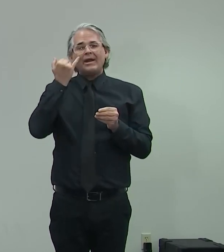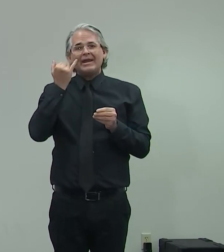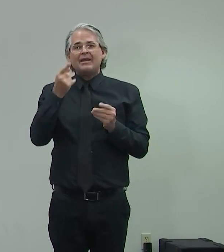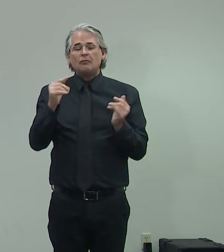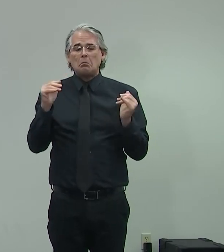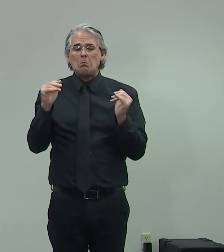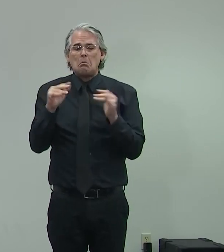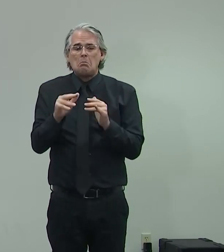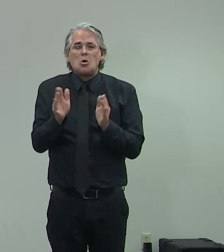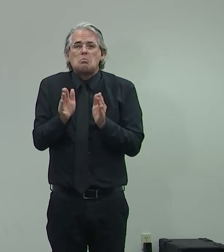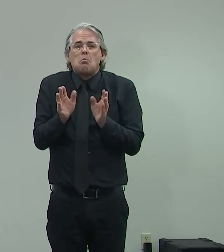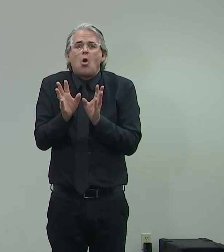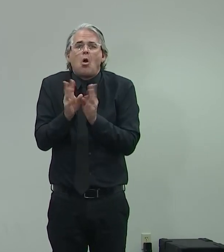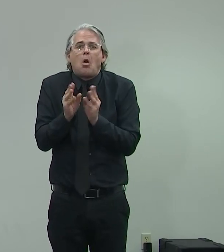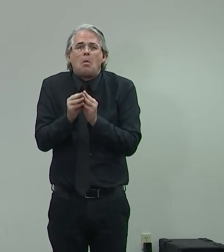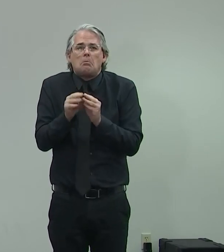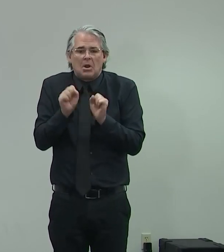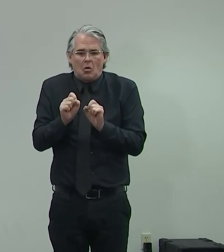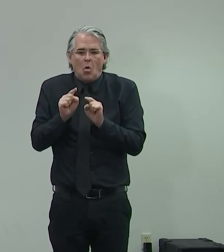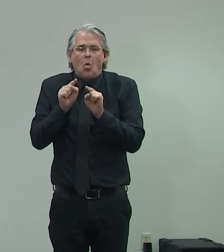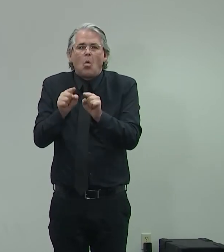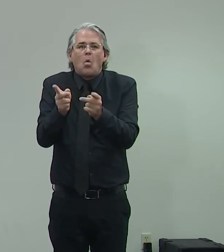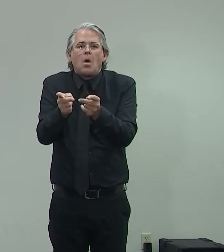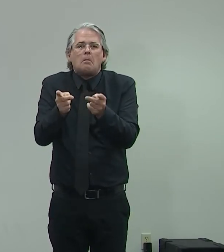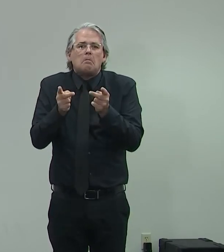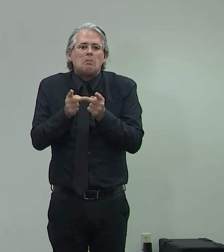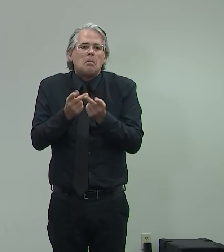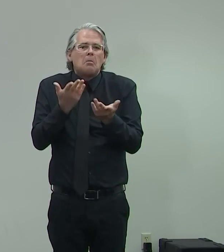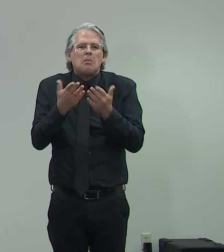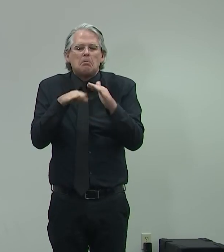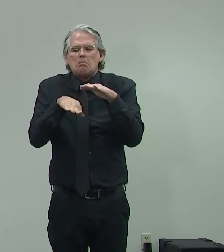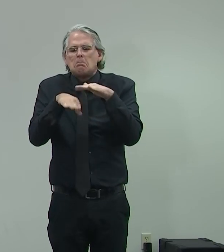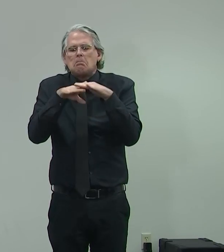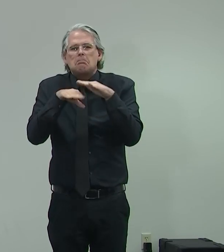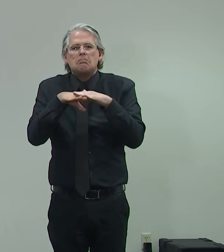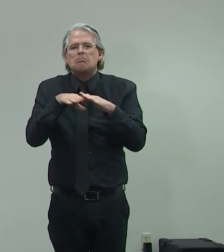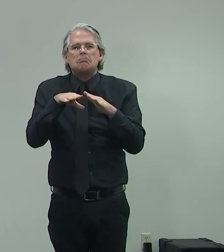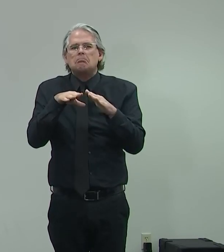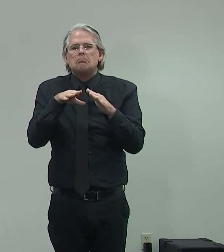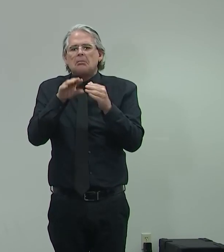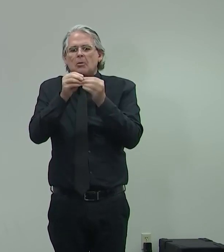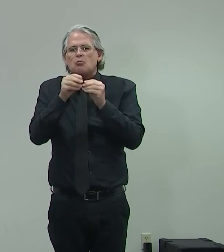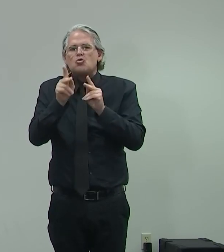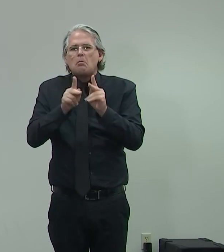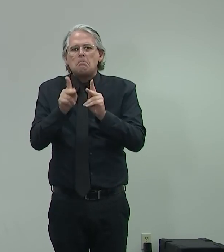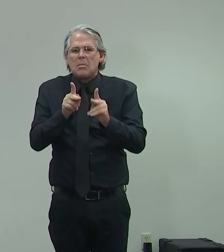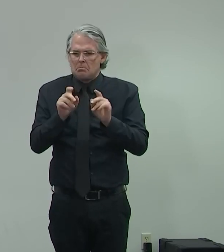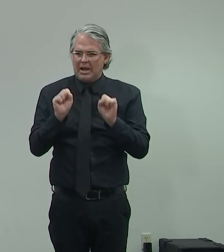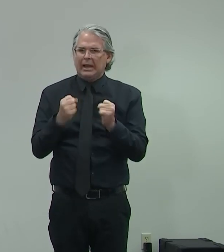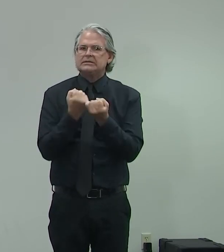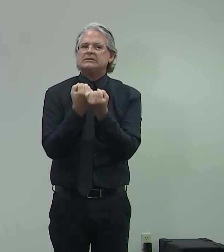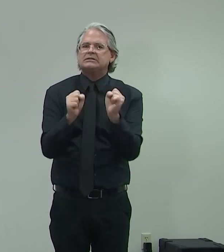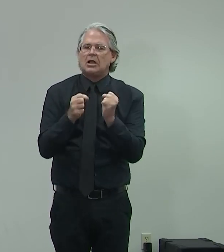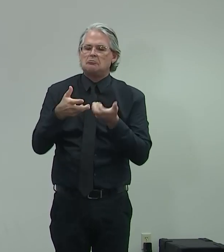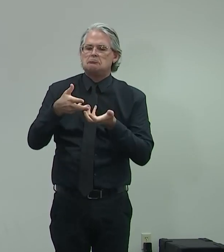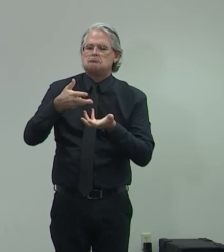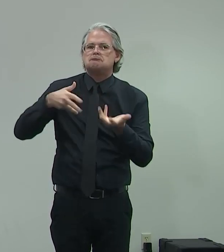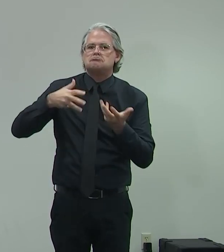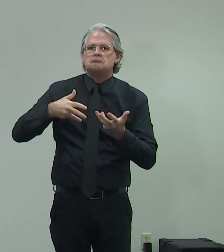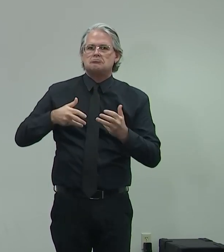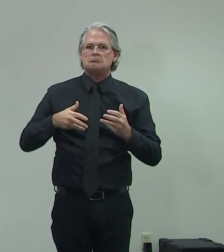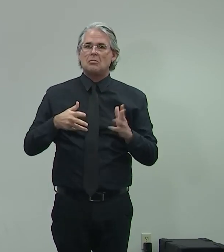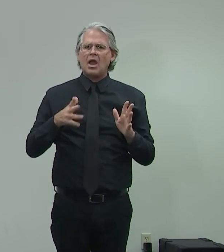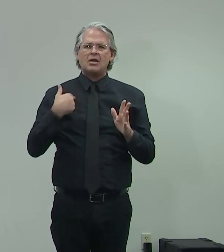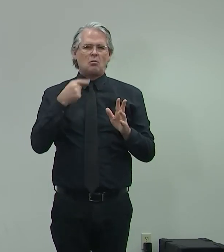facility where they could host X number of people depending on the capacity in a safe manner. We're going to try to come up with a way using best practices